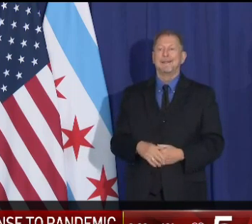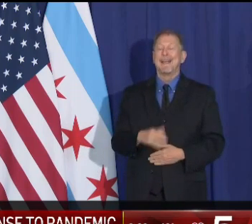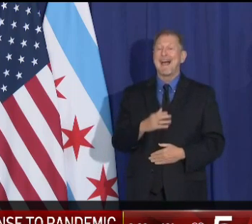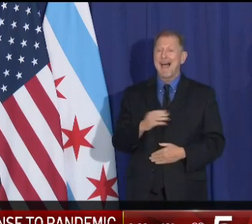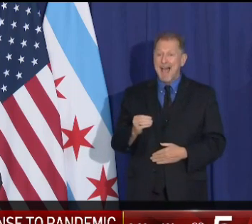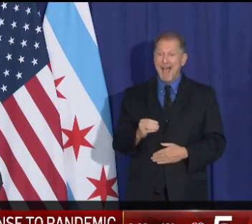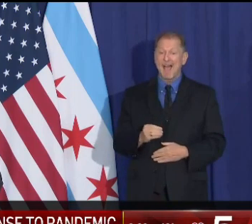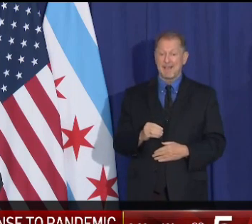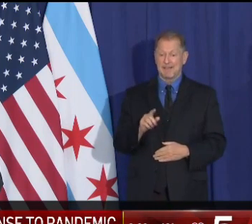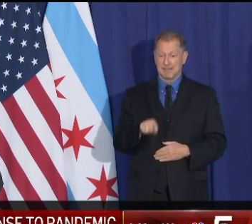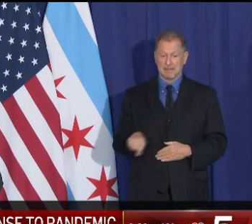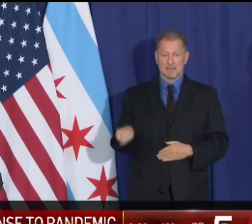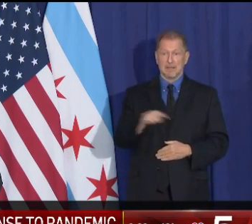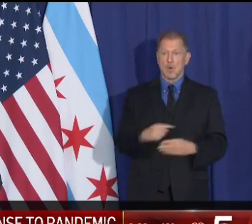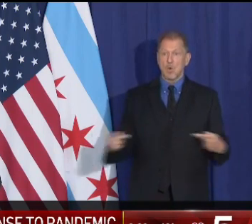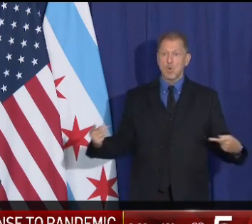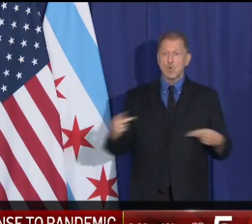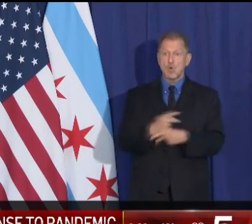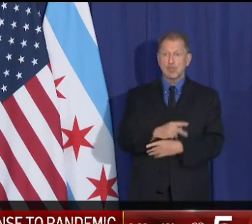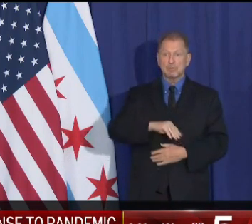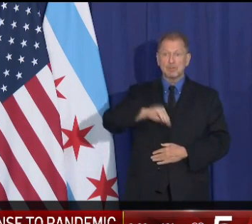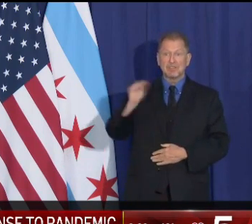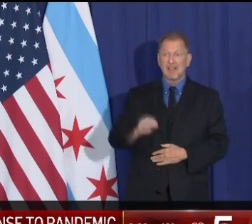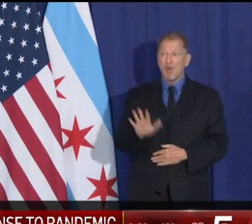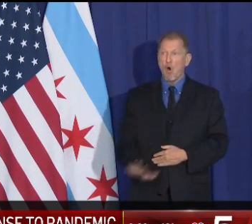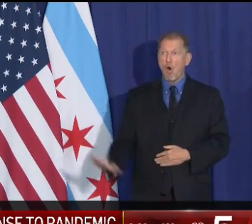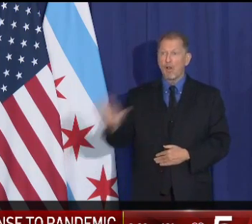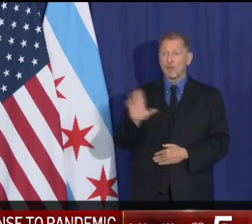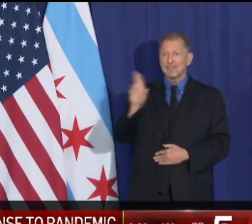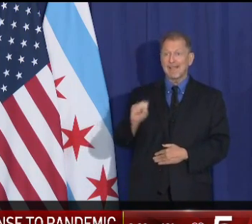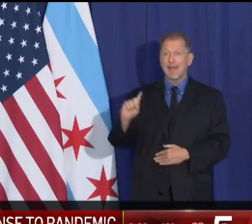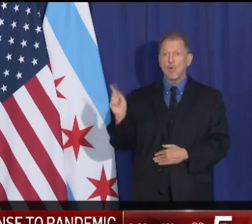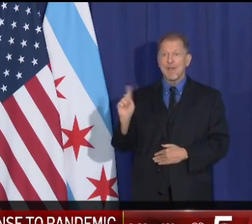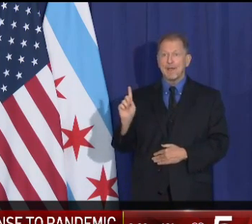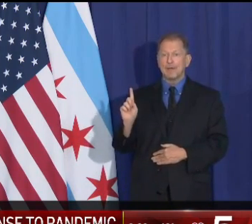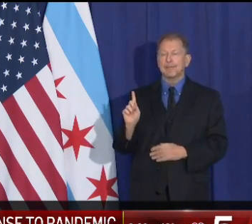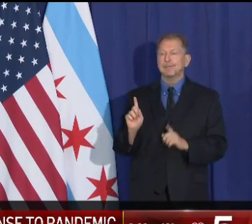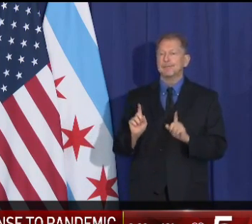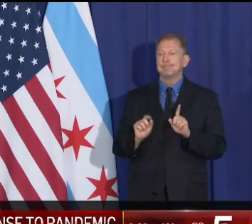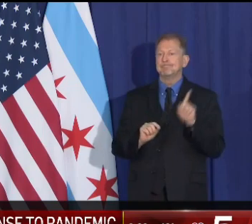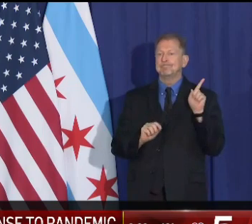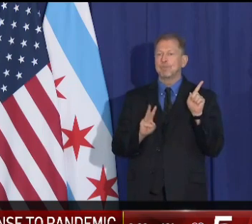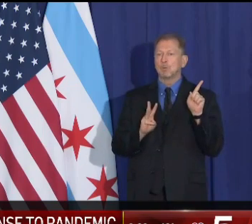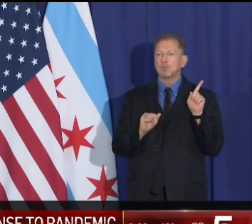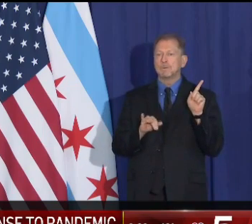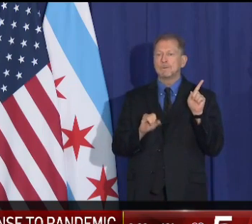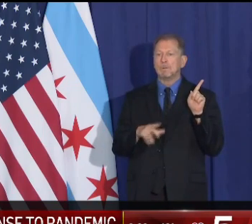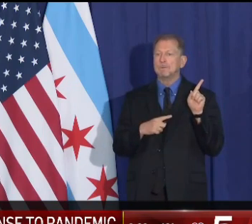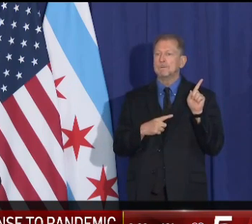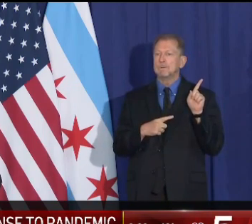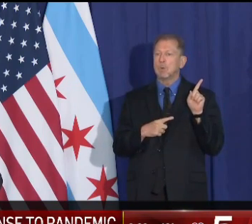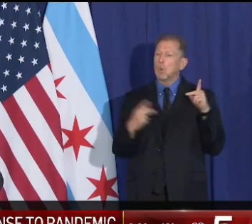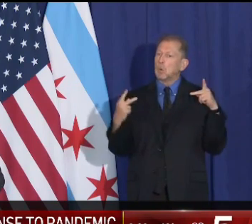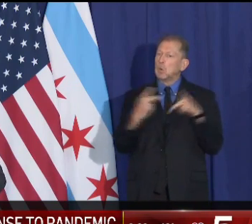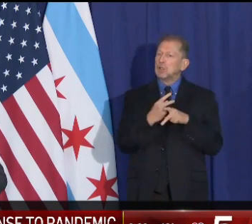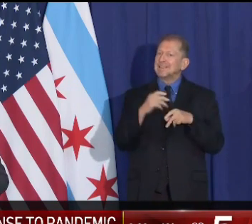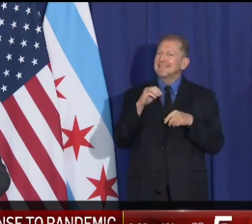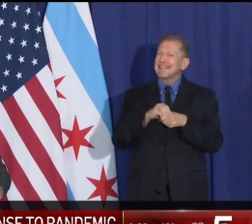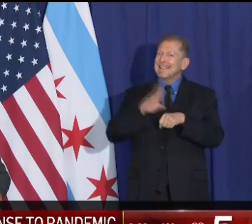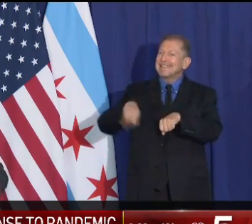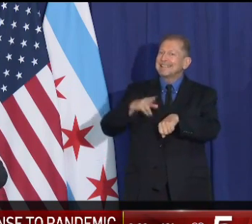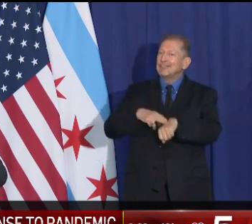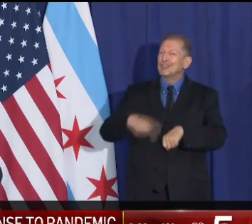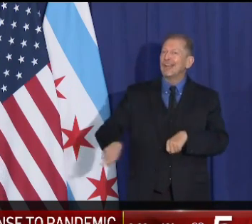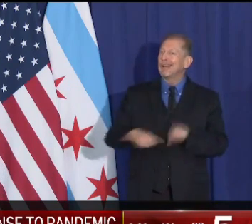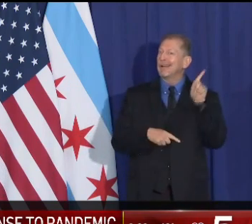outbreaks in the country are occurring just north of us in Wisconsin. Folks,